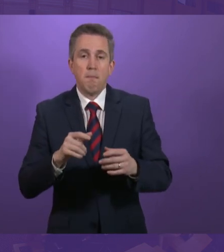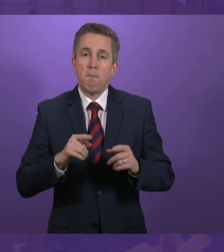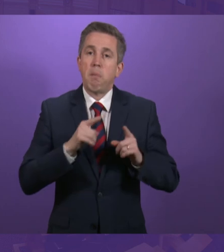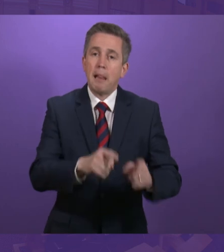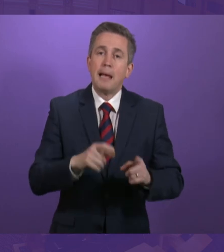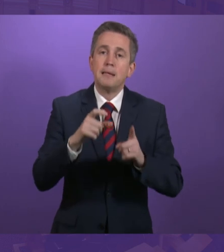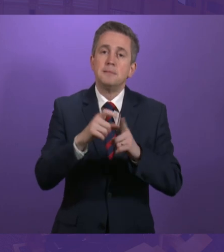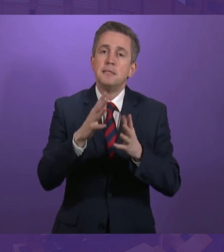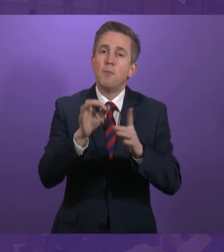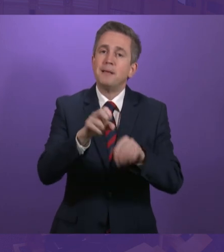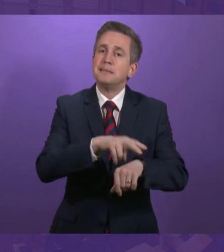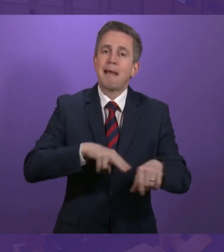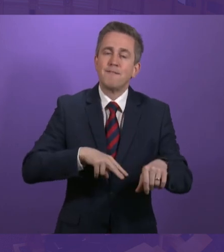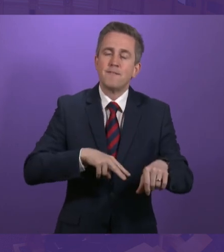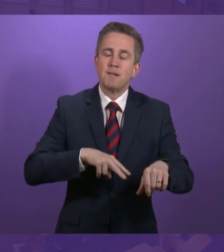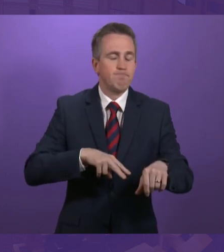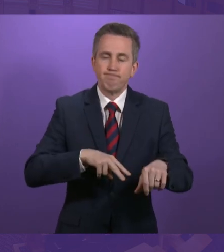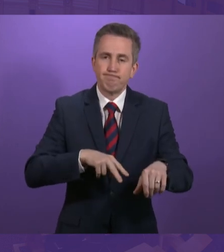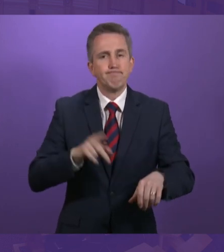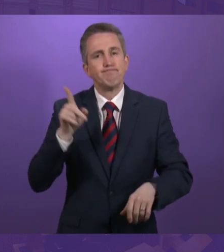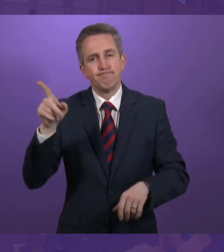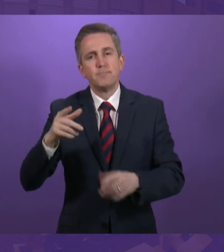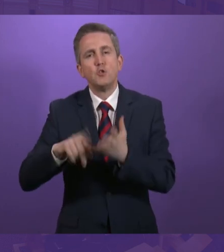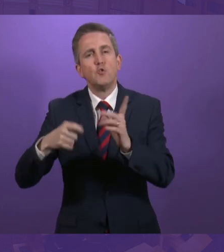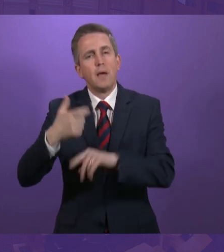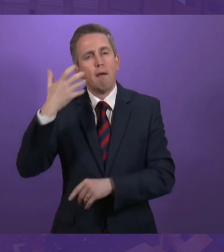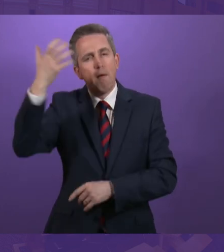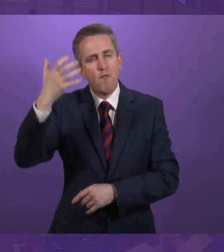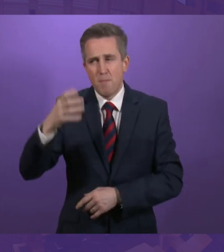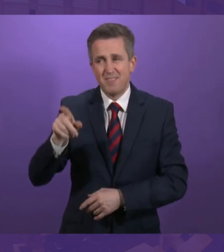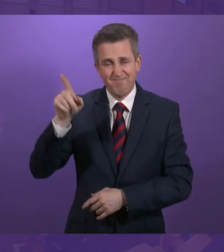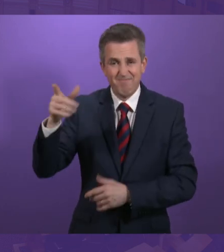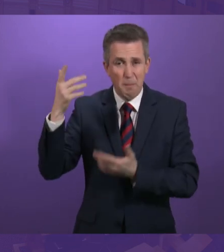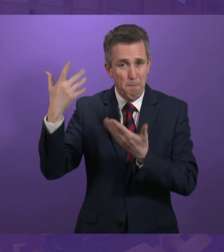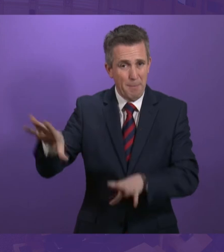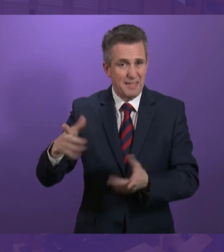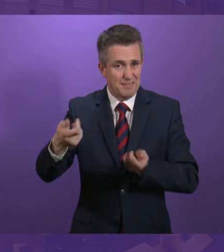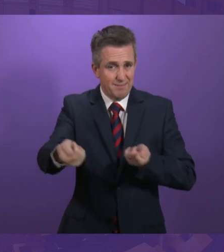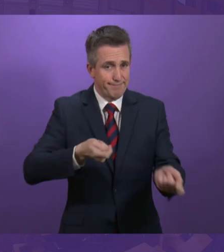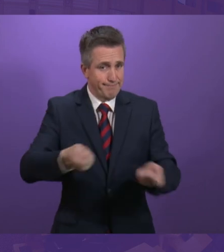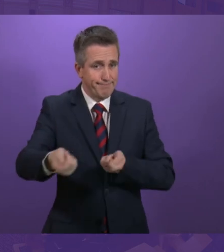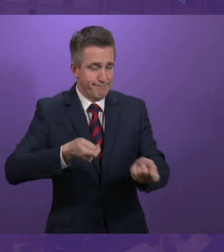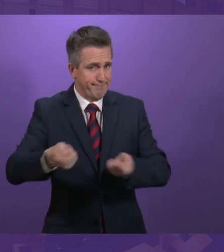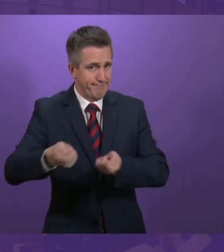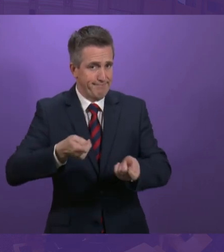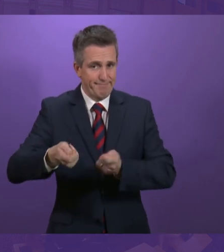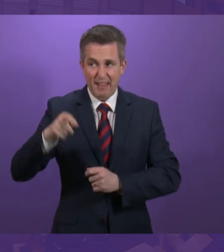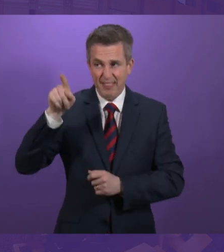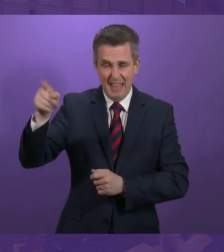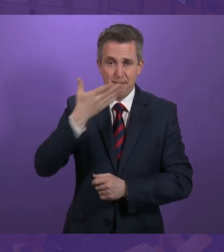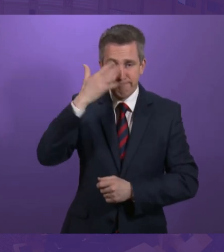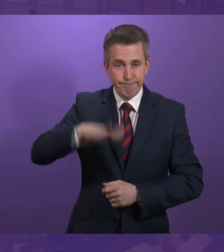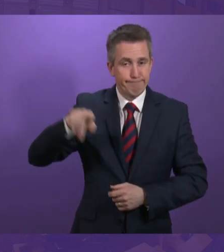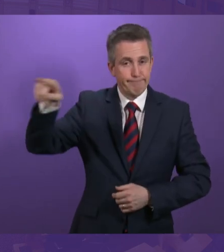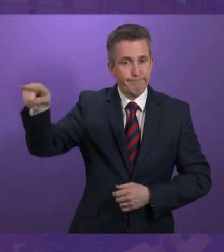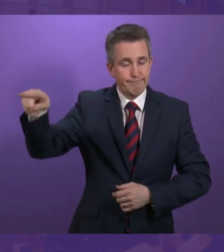to blame for the system, but the UK government that implement the policies, that have the policies that they need to implement. We are determined